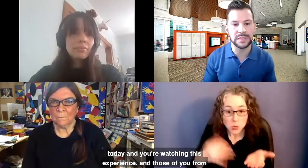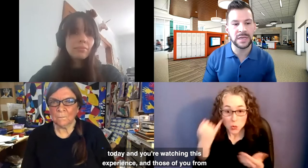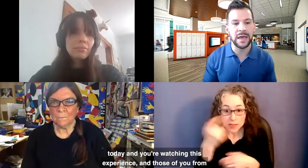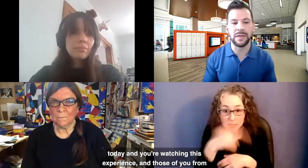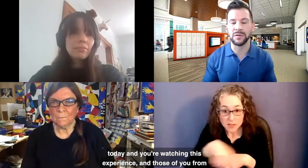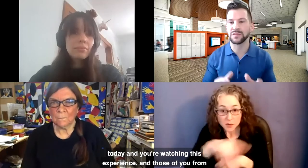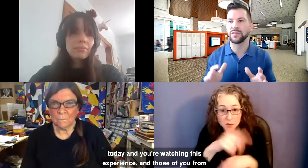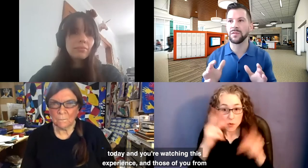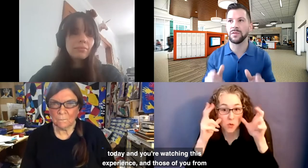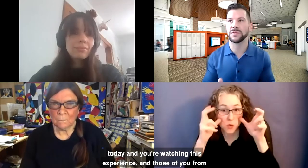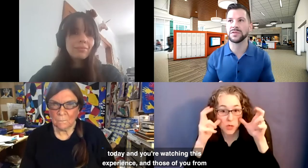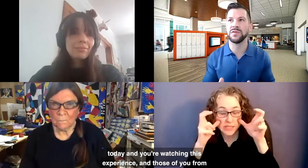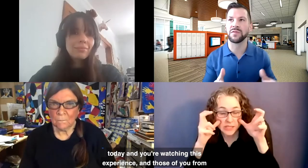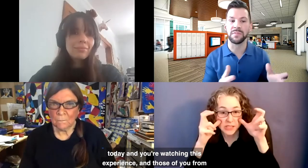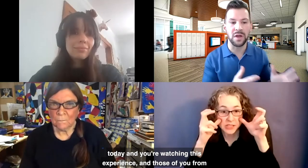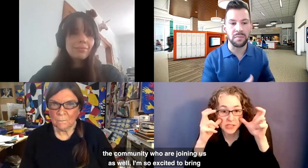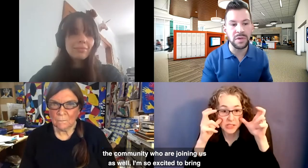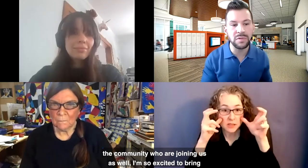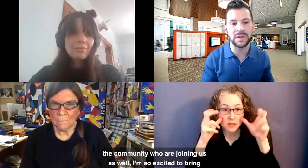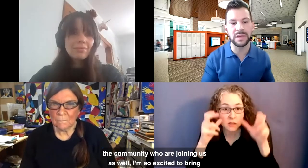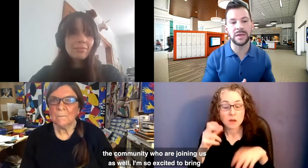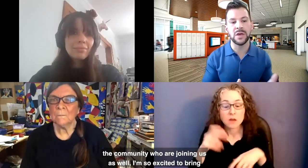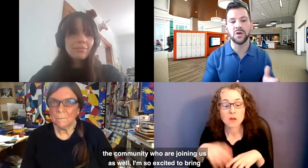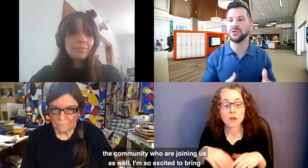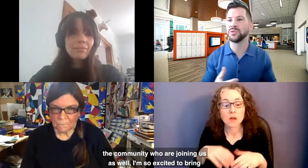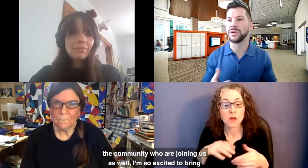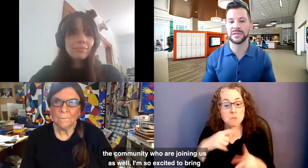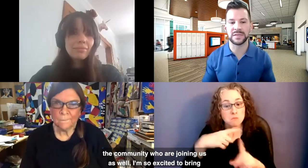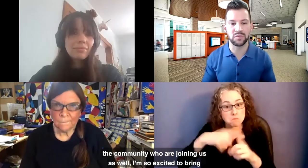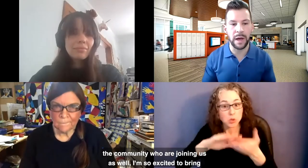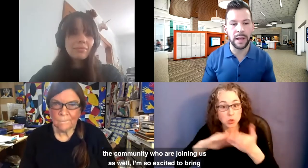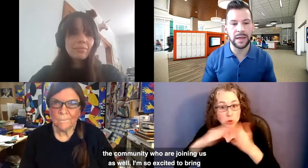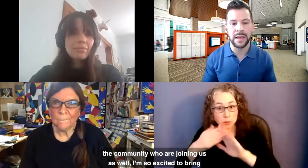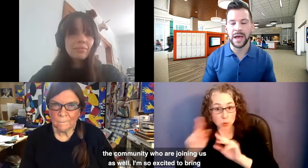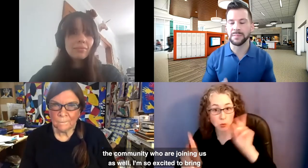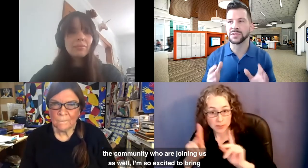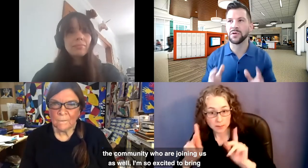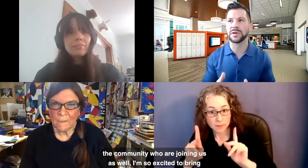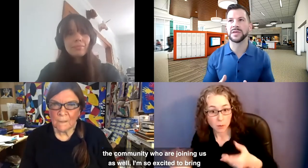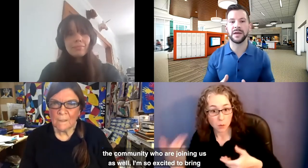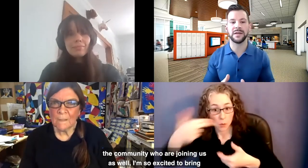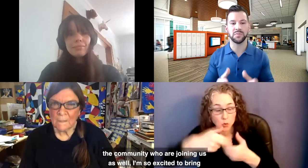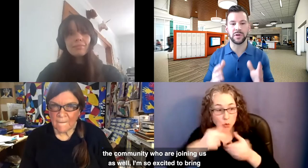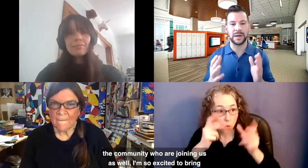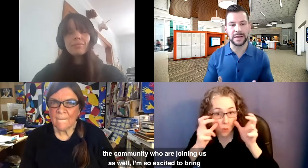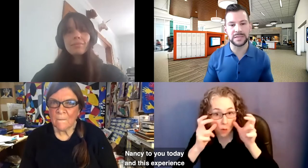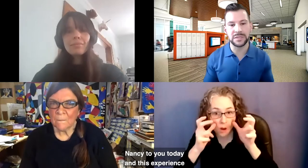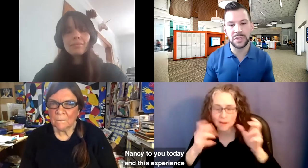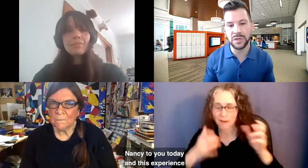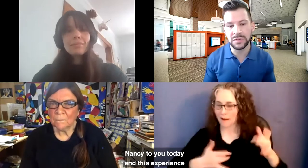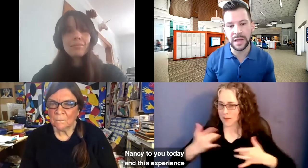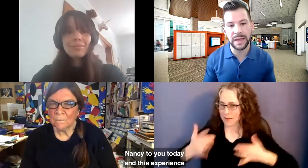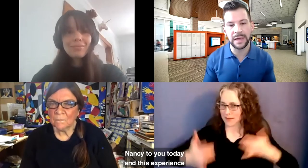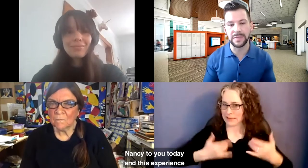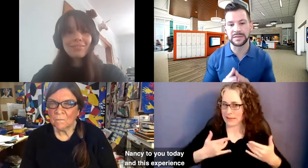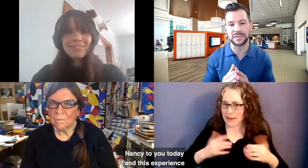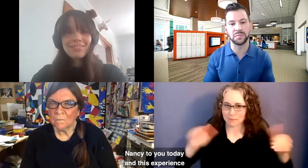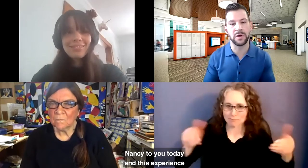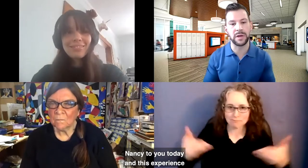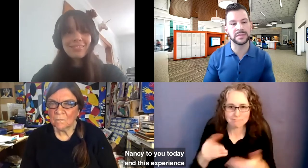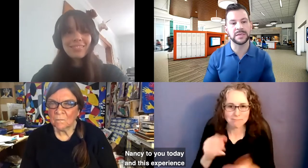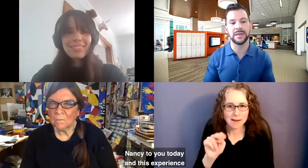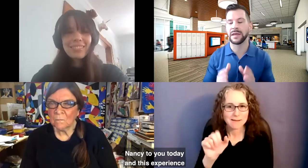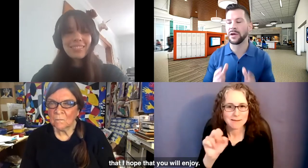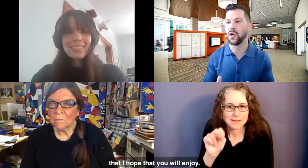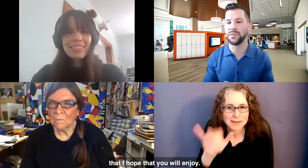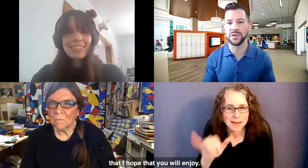experience and those of you from the community who are joining us as well, I'm so excited to bring Nancy to you today and this